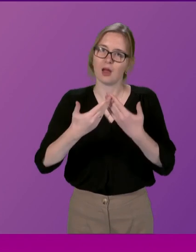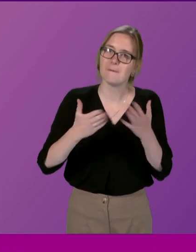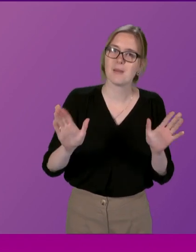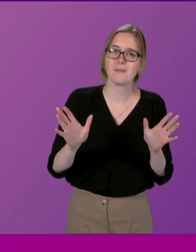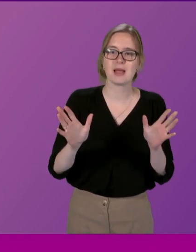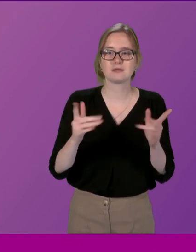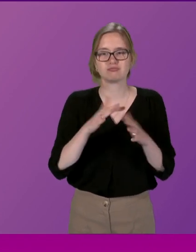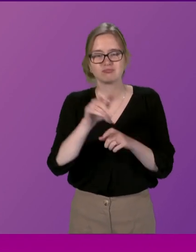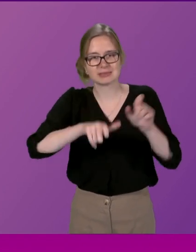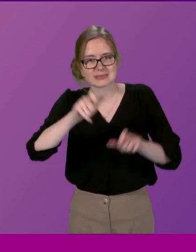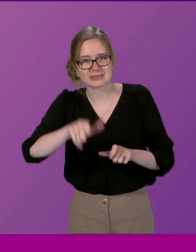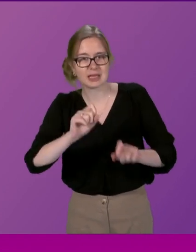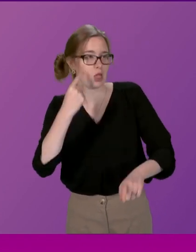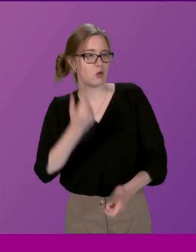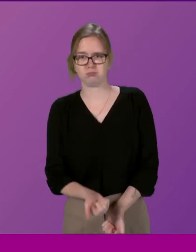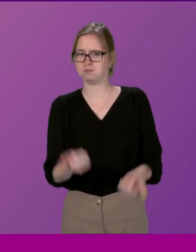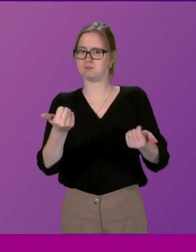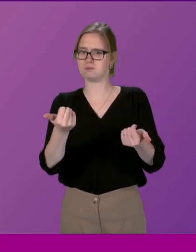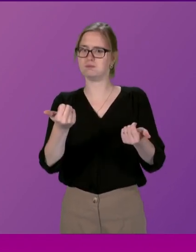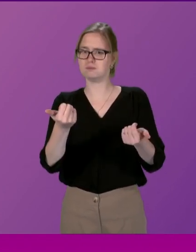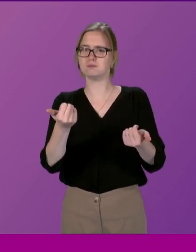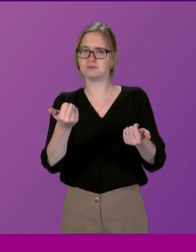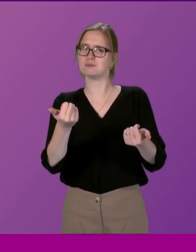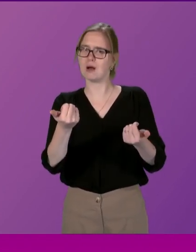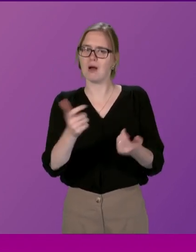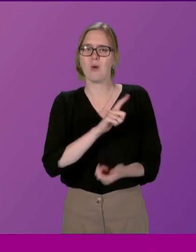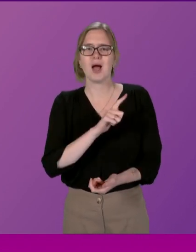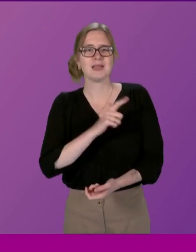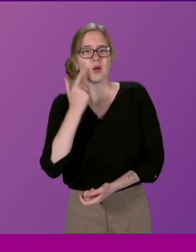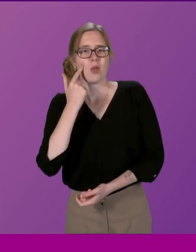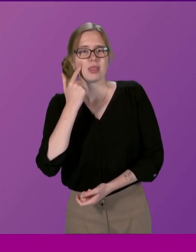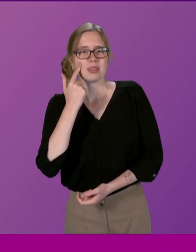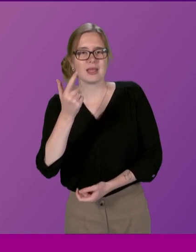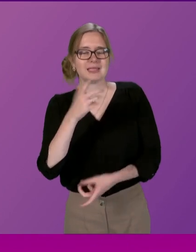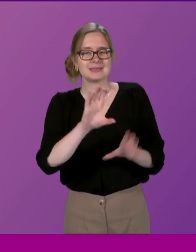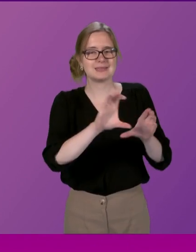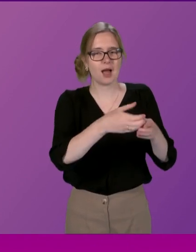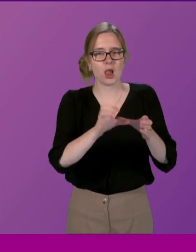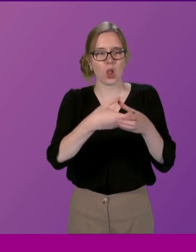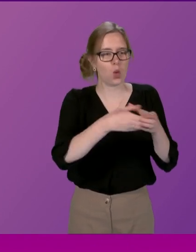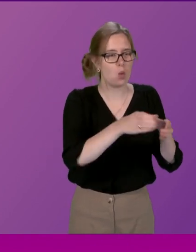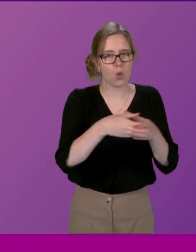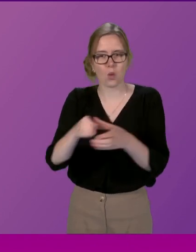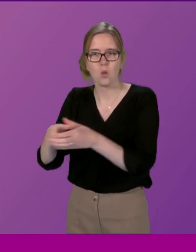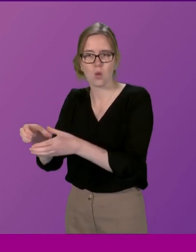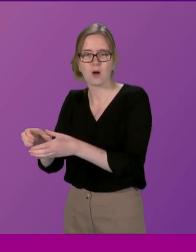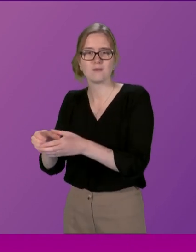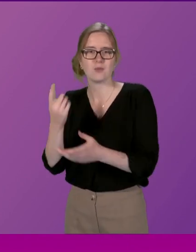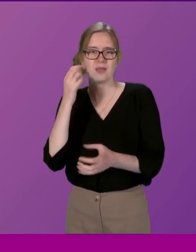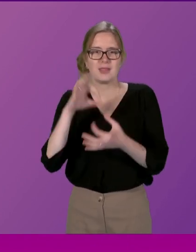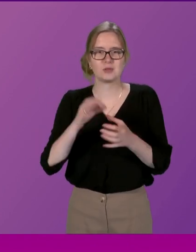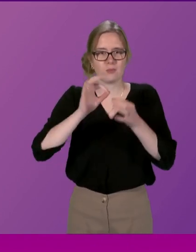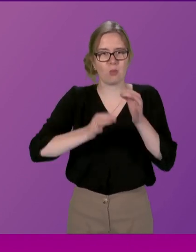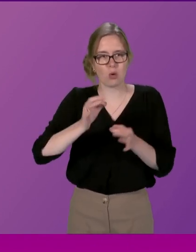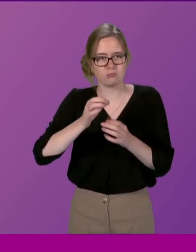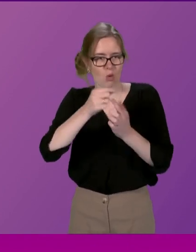that came along the citizens they thought that was great because actually they don't think in silos when they're thinking about policy